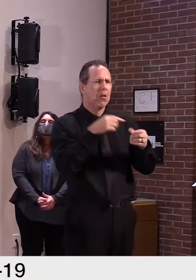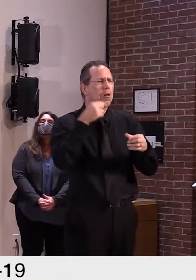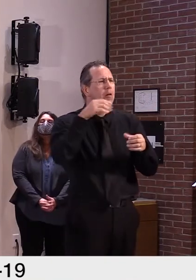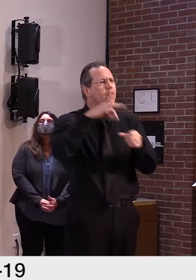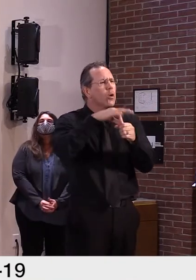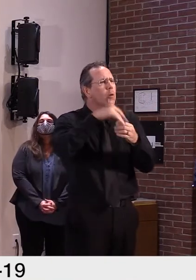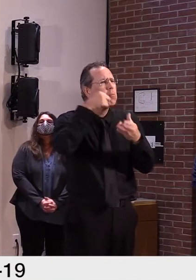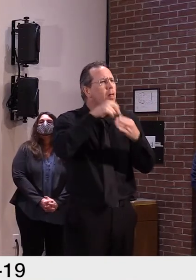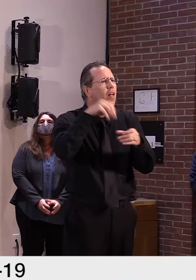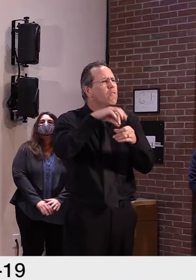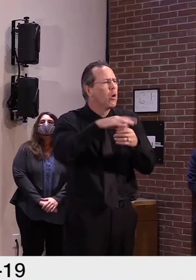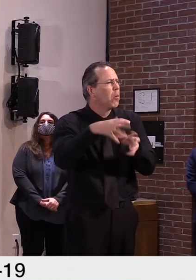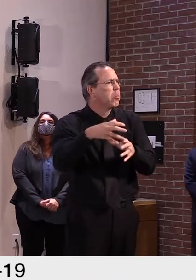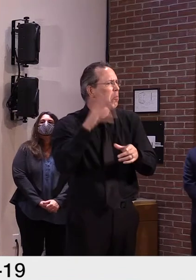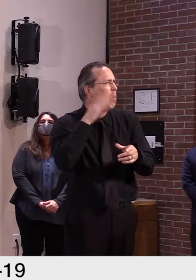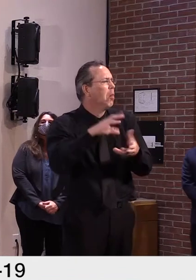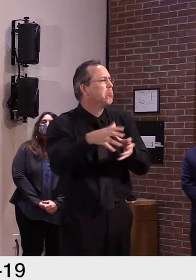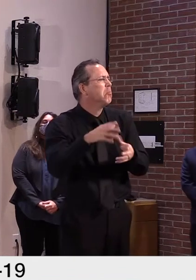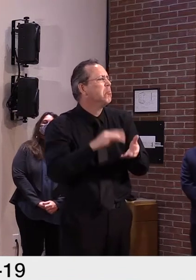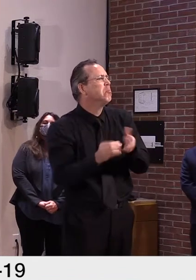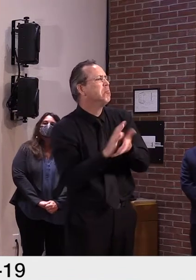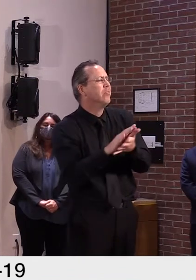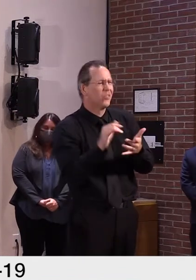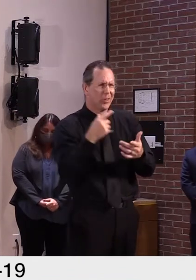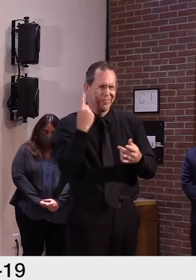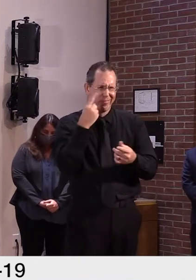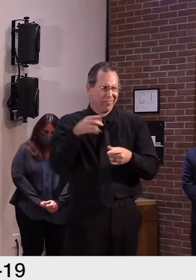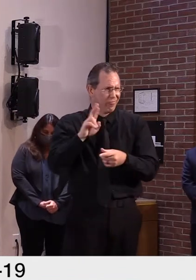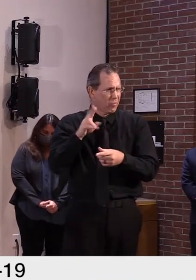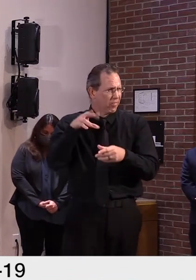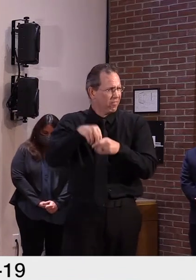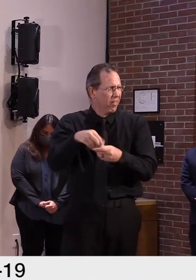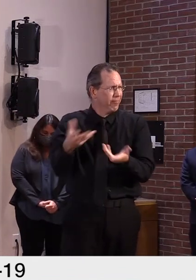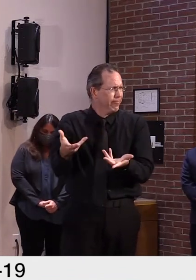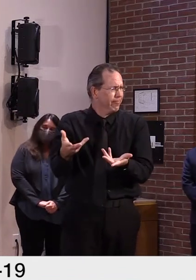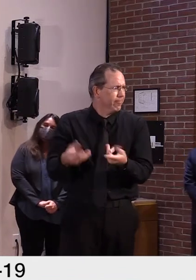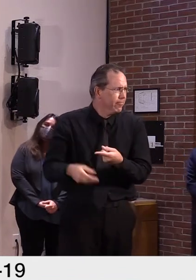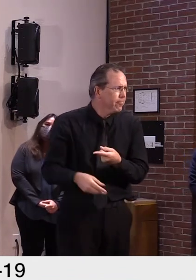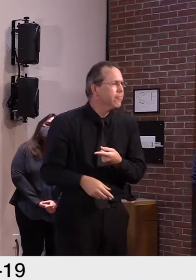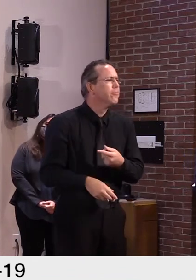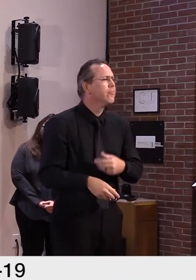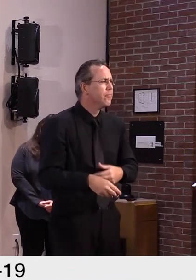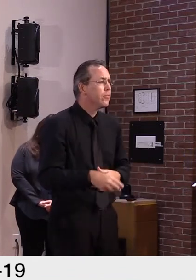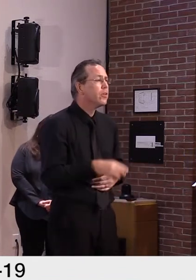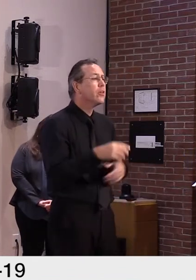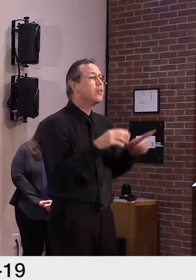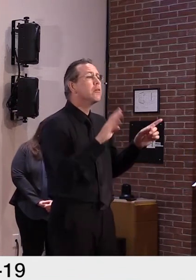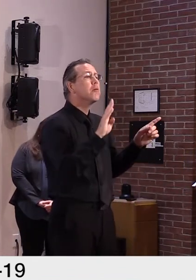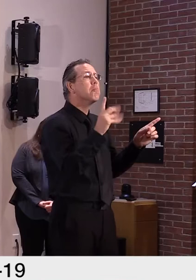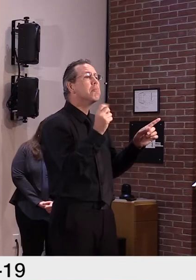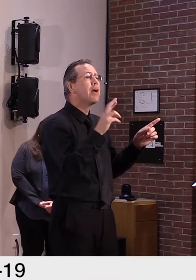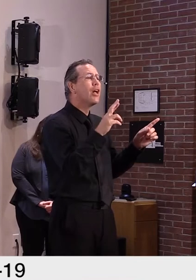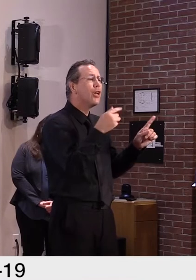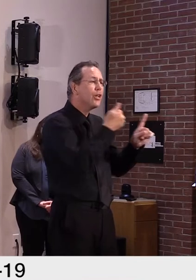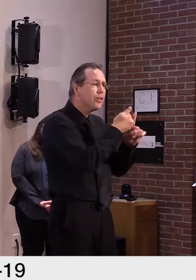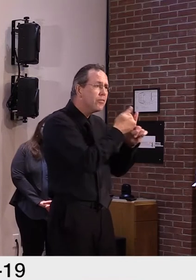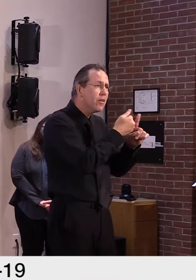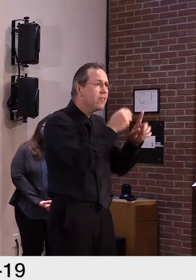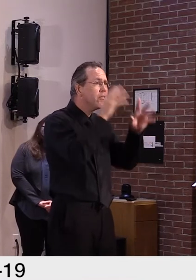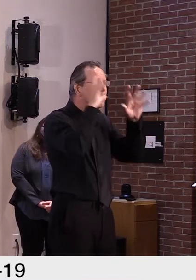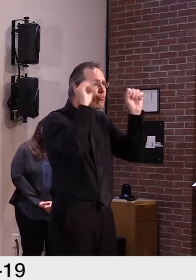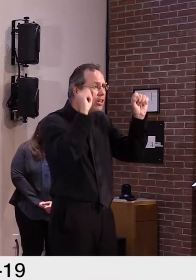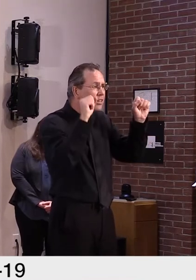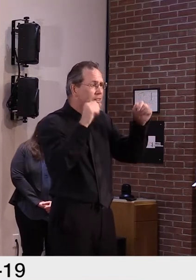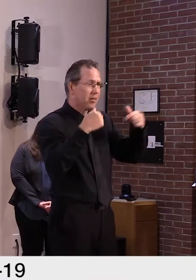the last 20 years, I've been part of this political process. And